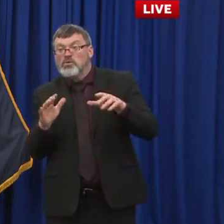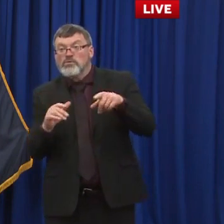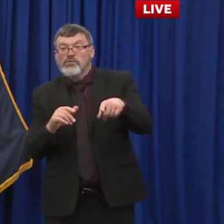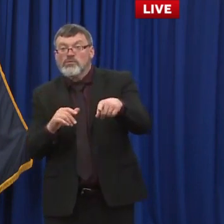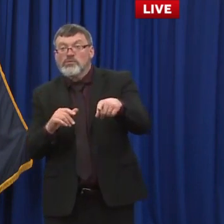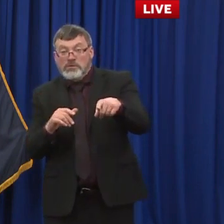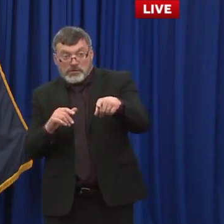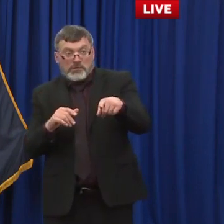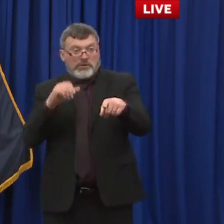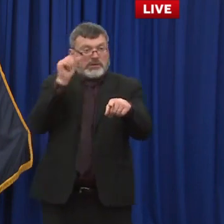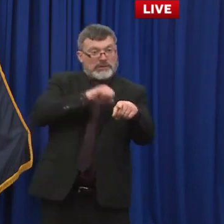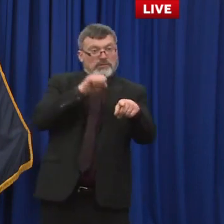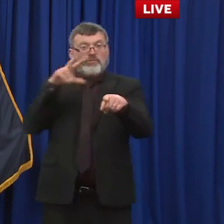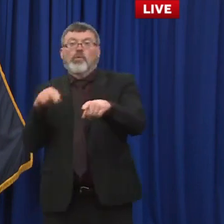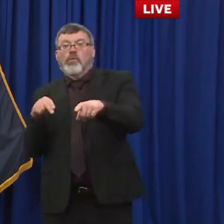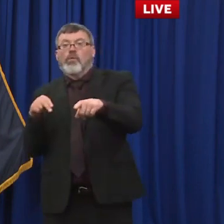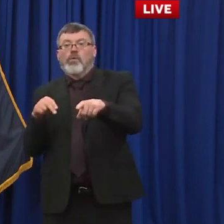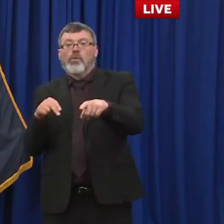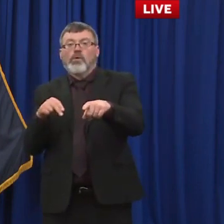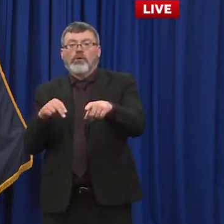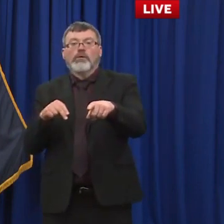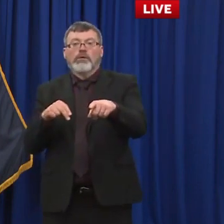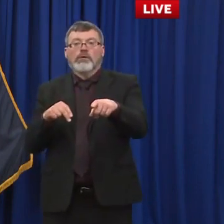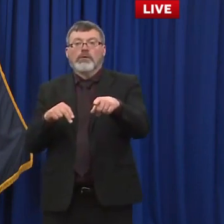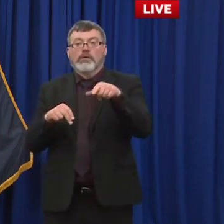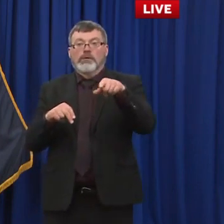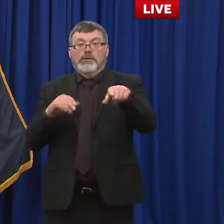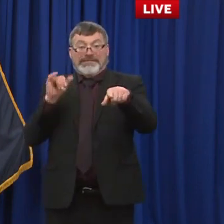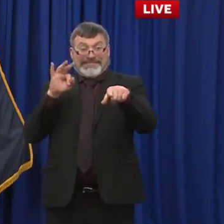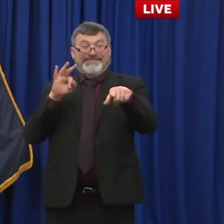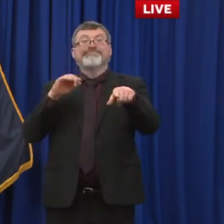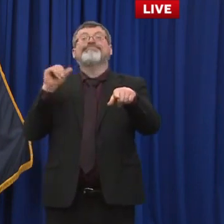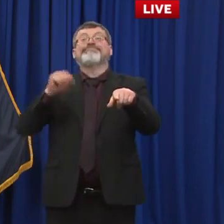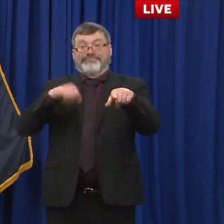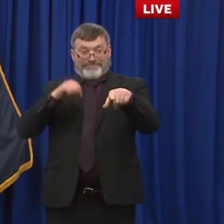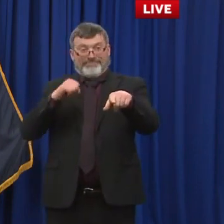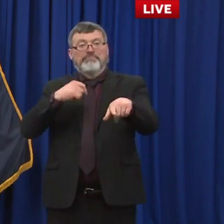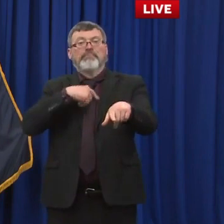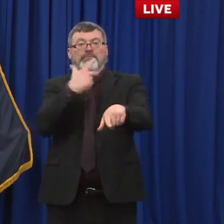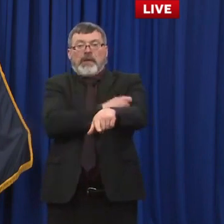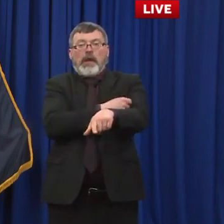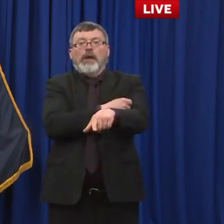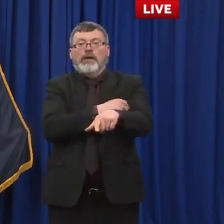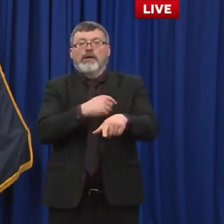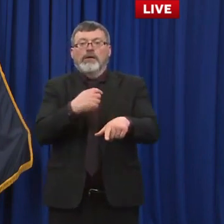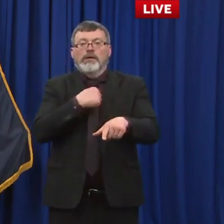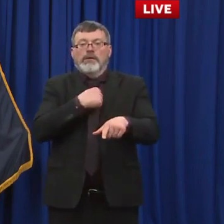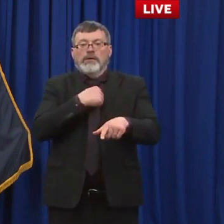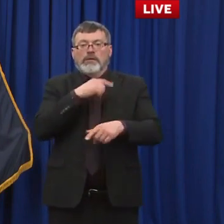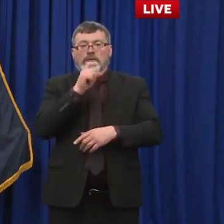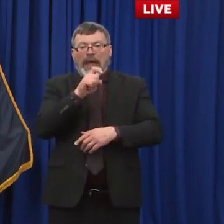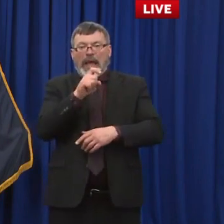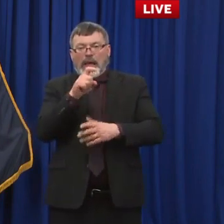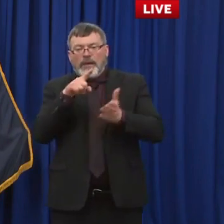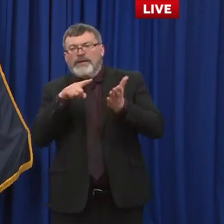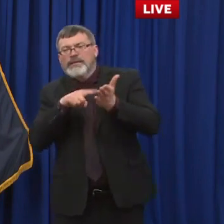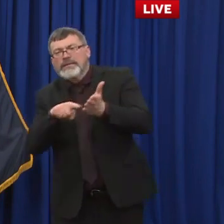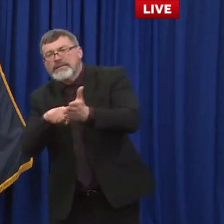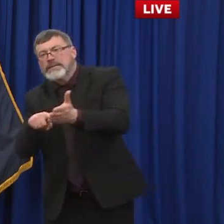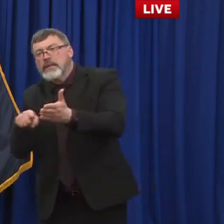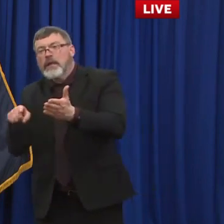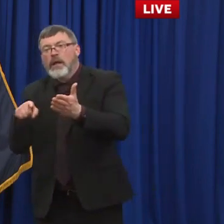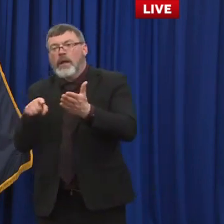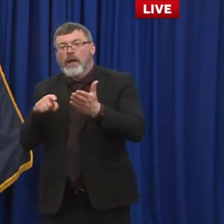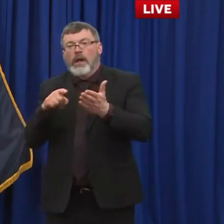any vaccination information that's provided to us so if someone says they've been vaccinated we do verify that information to make sure that all the dates